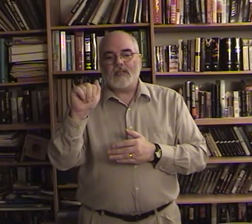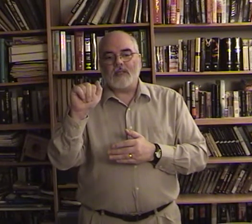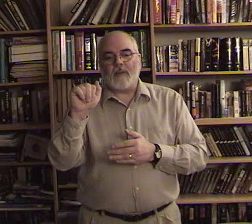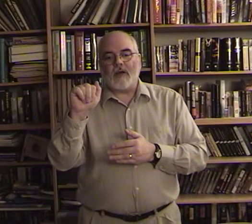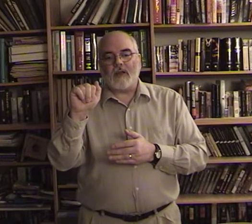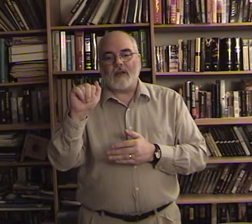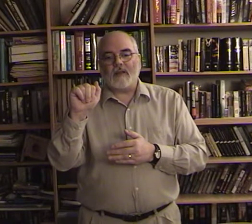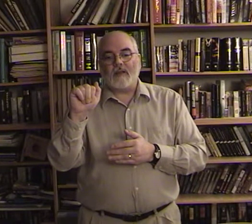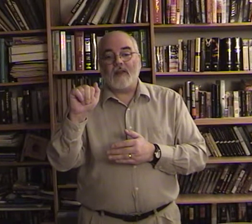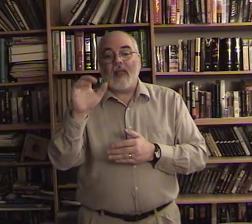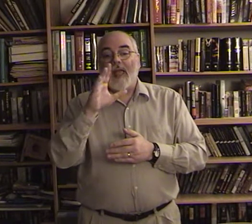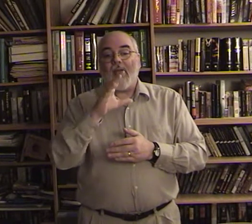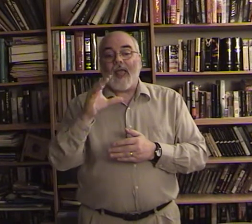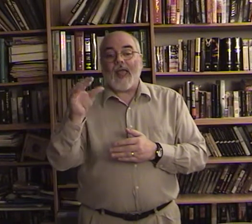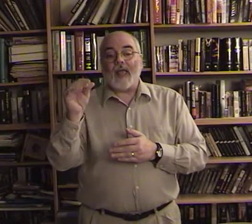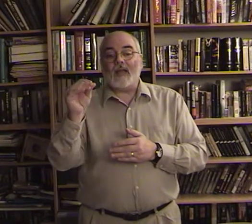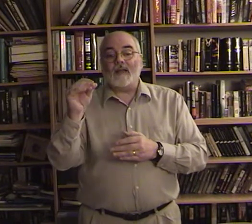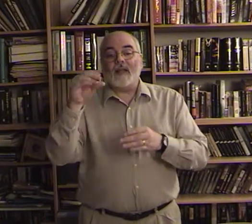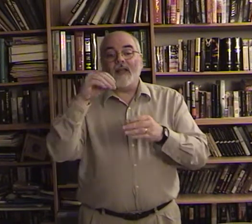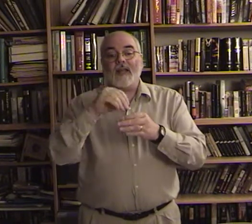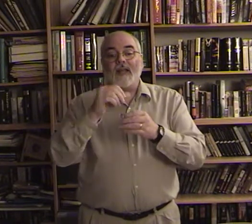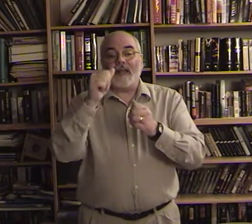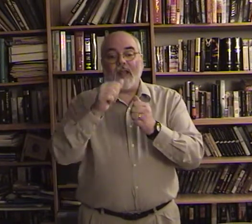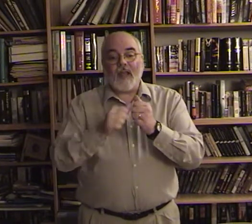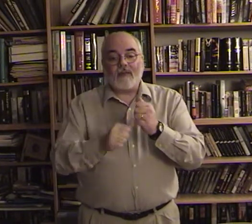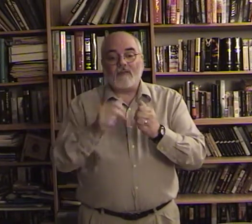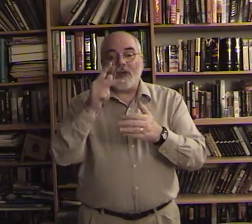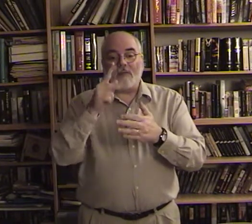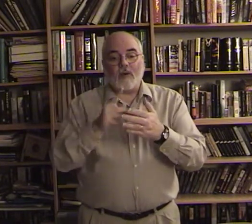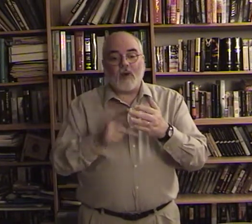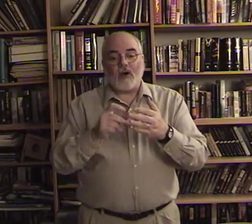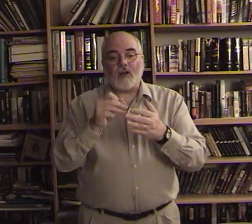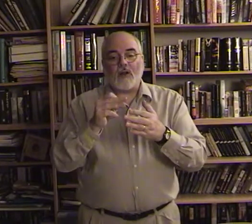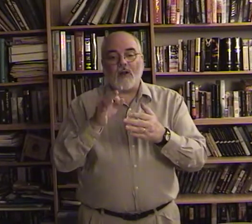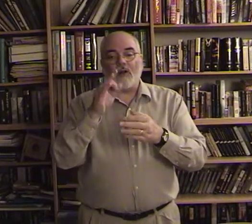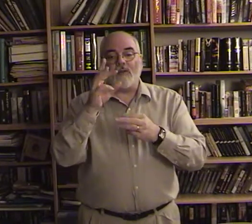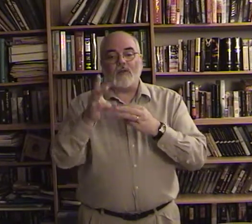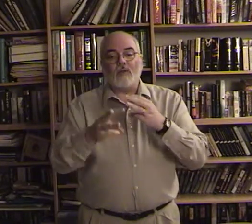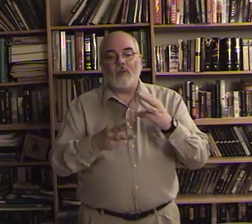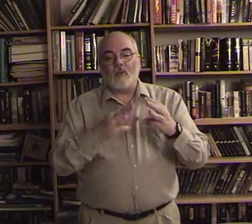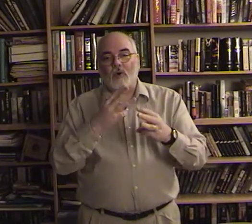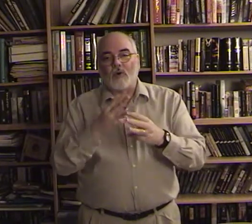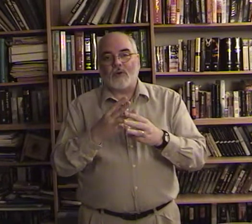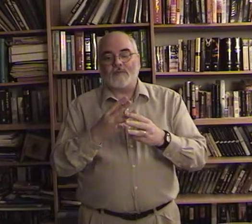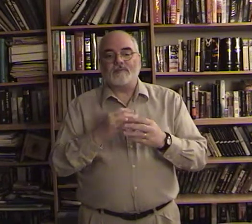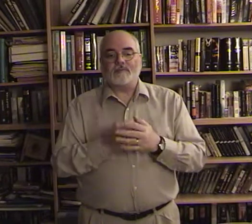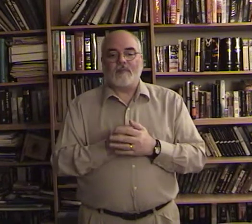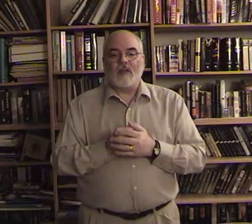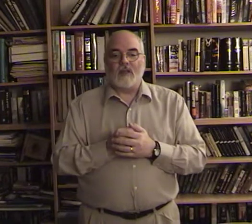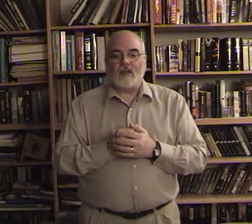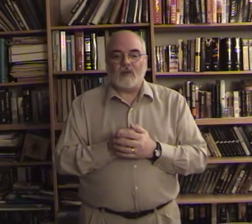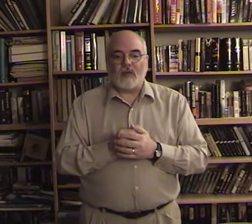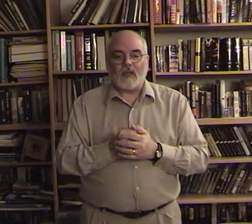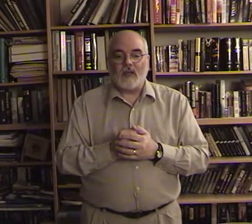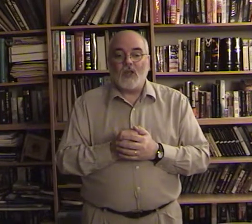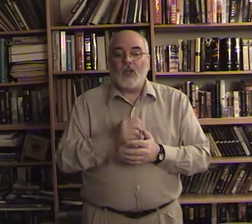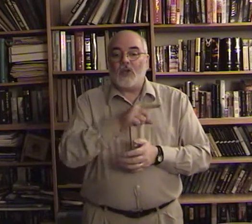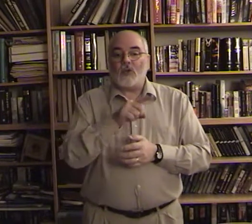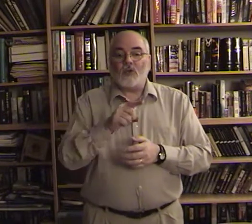samaria and in every part of the world okay you